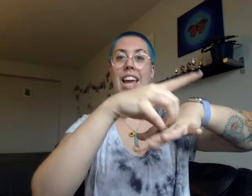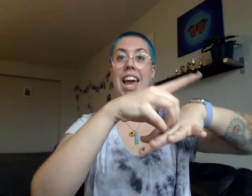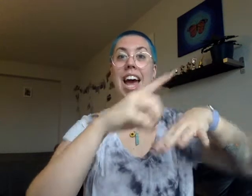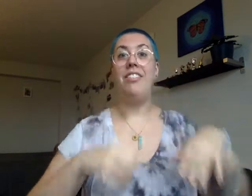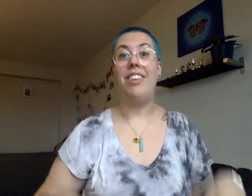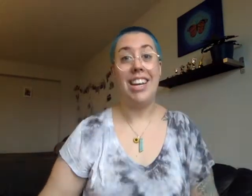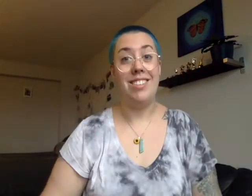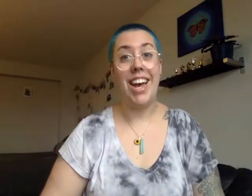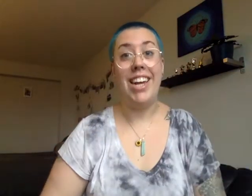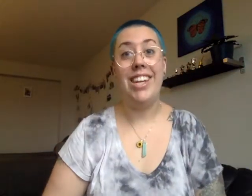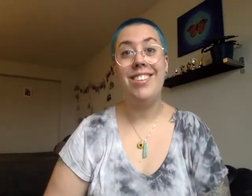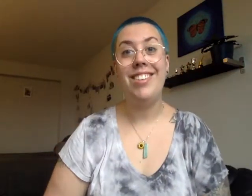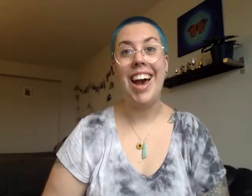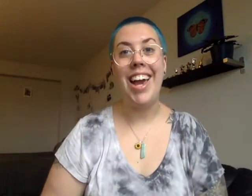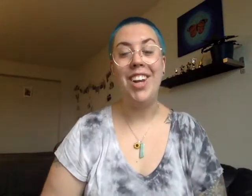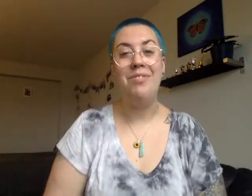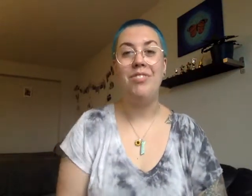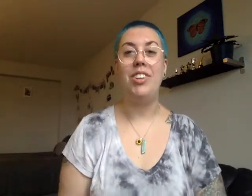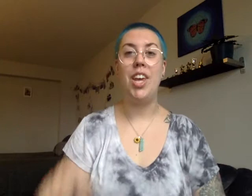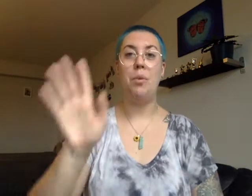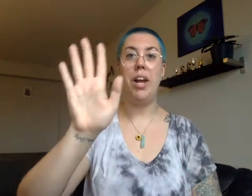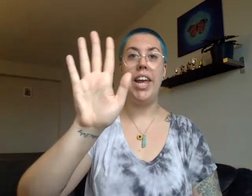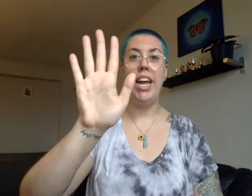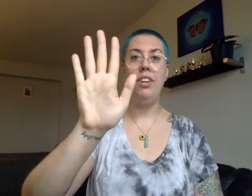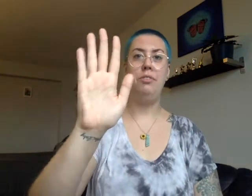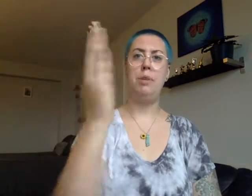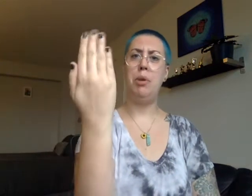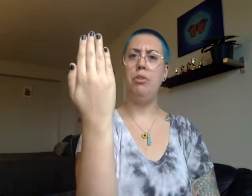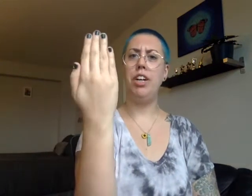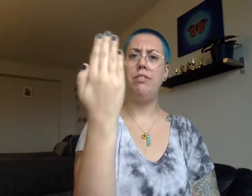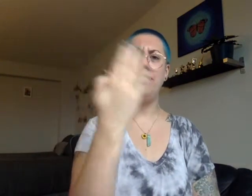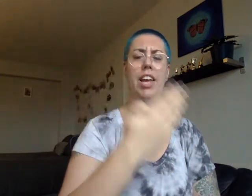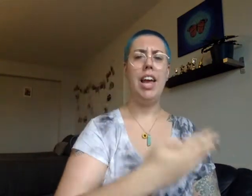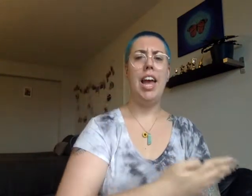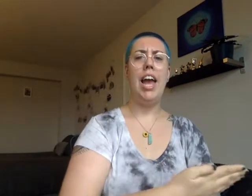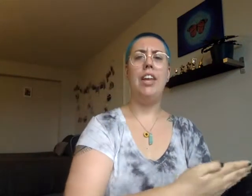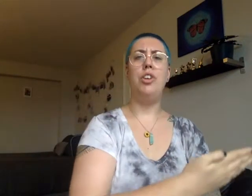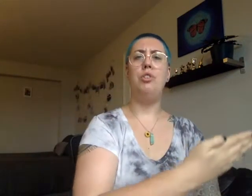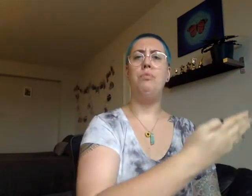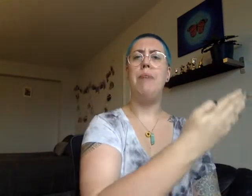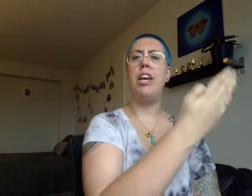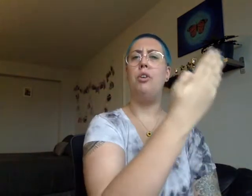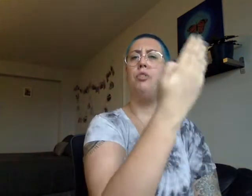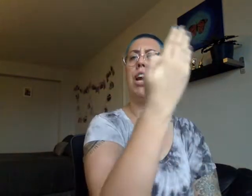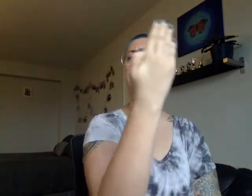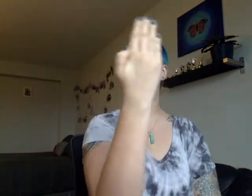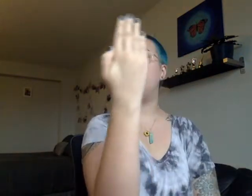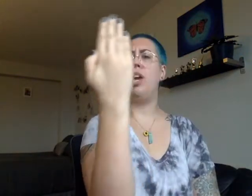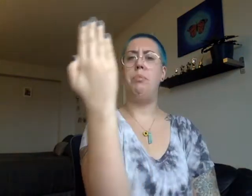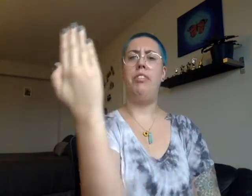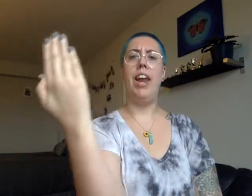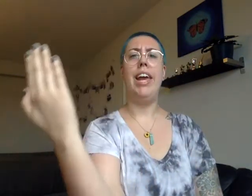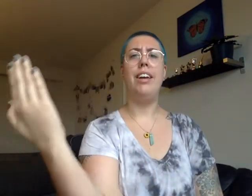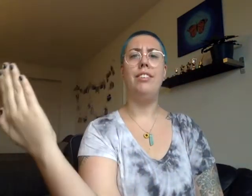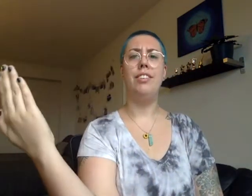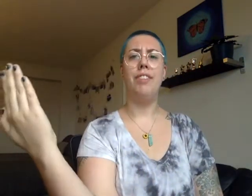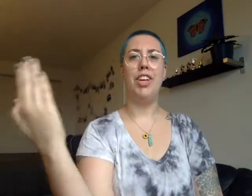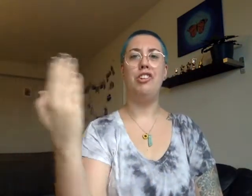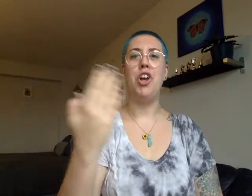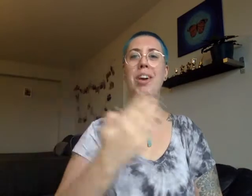And the last sign is sky. You take one hand, flip it over, and you make a rainbow shape with that hand. Like you're showing